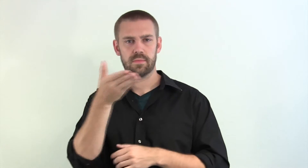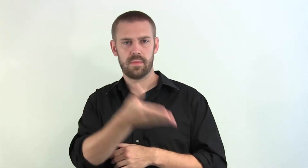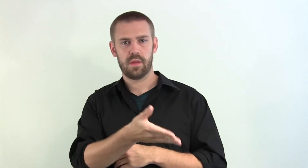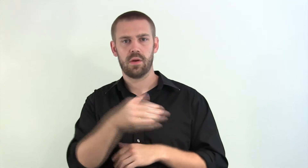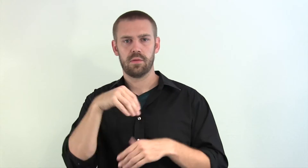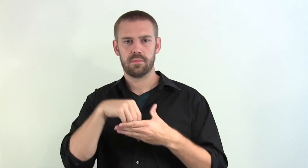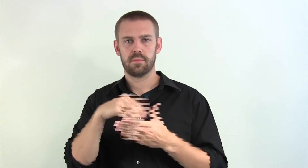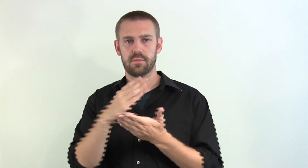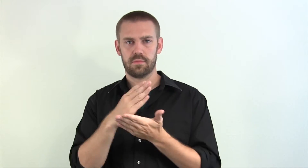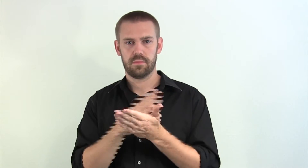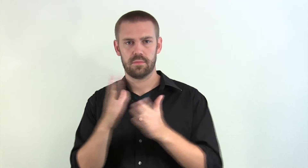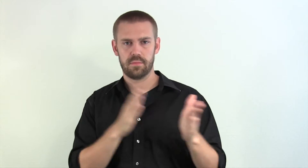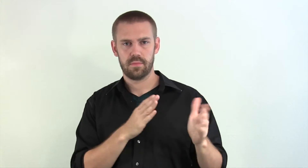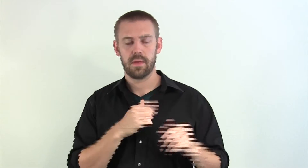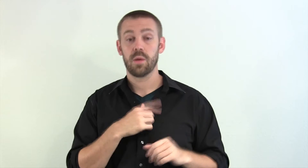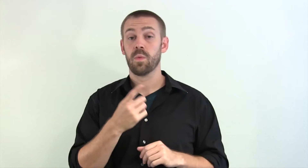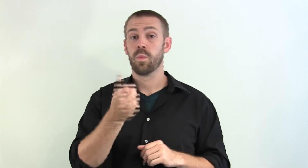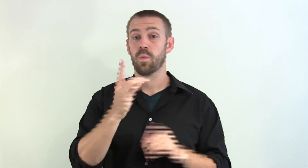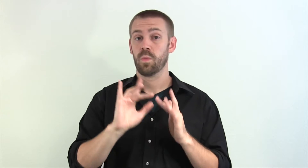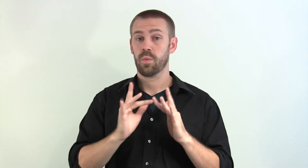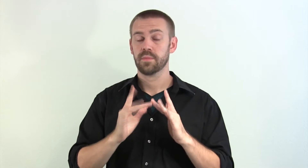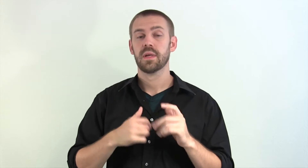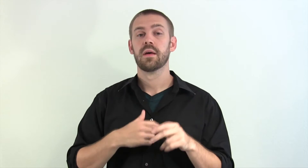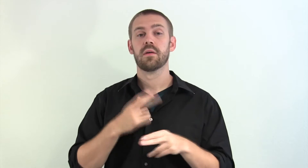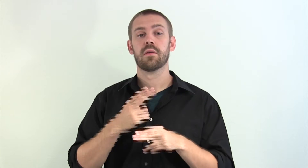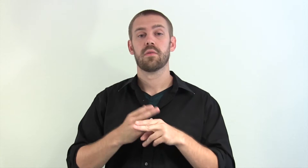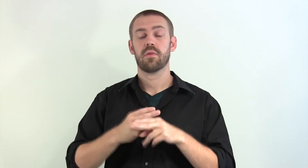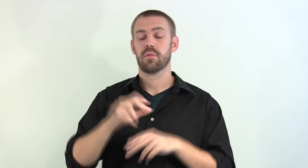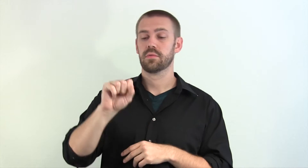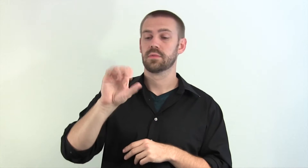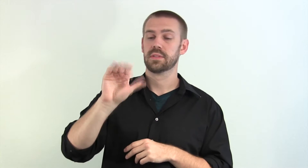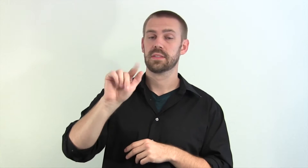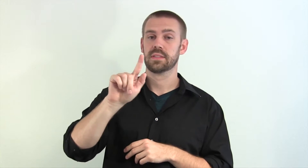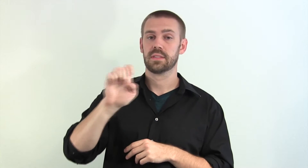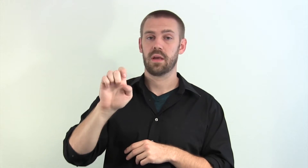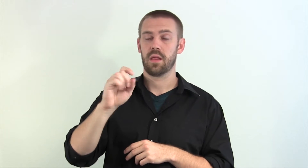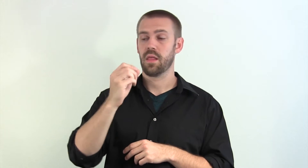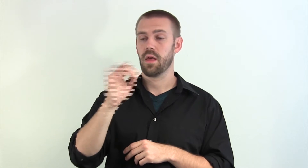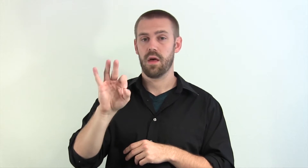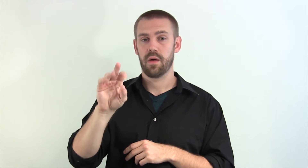There are a few resources there in the lesson plan. One of the links is called Scale of the Universe.